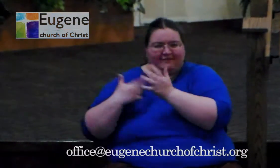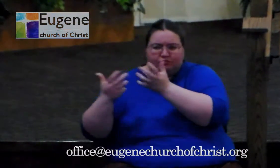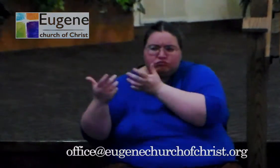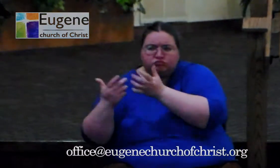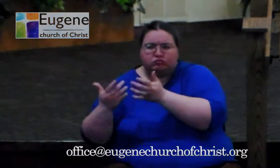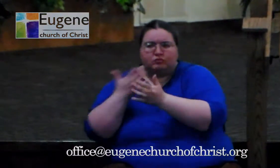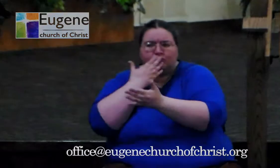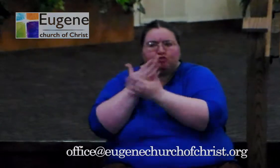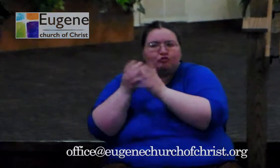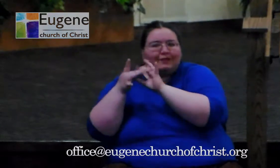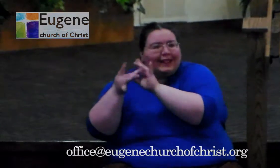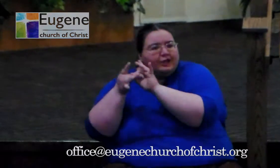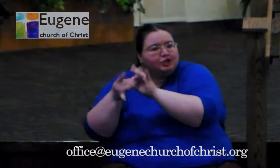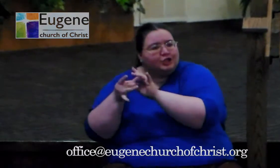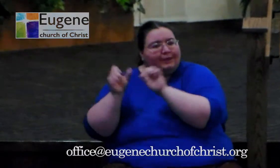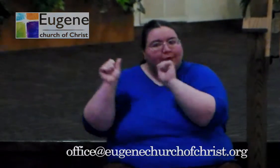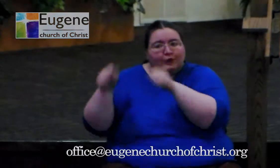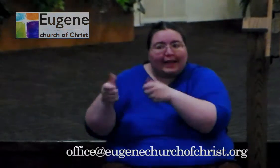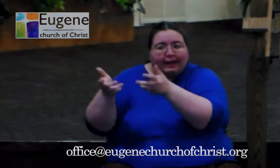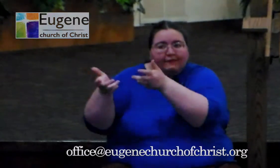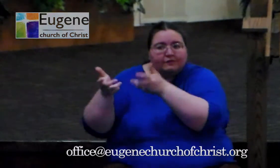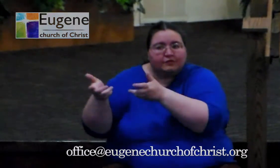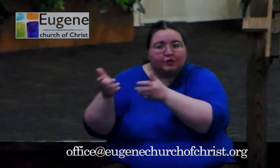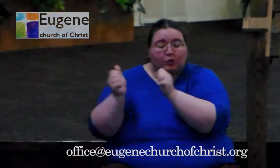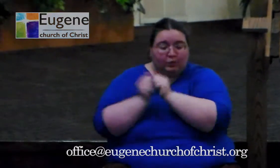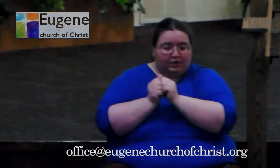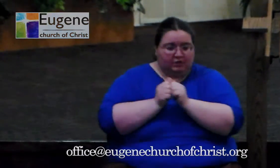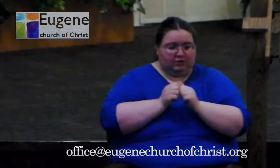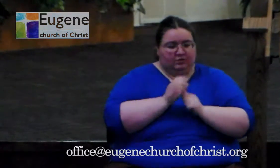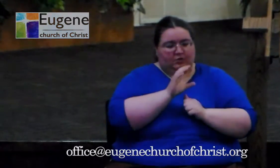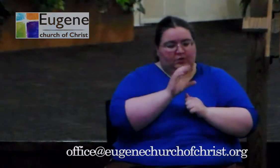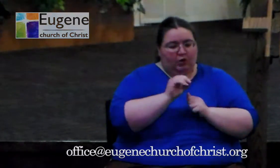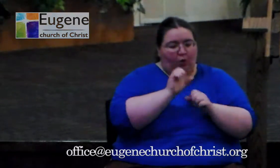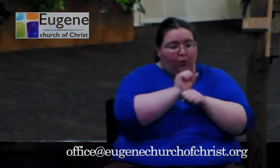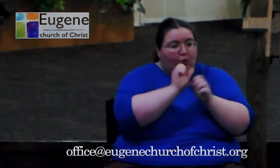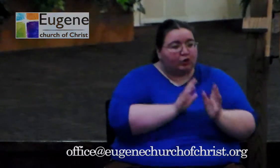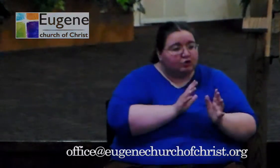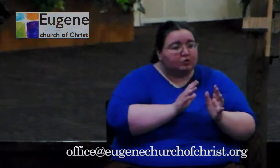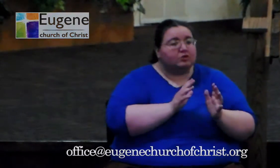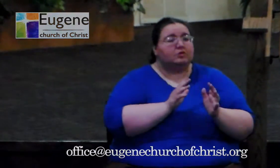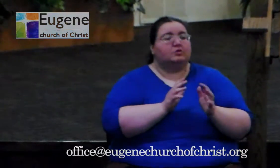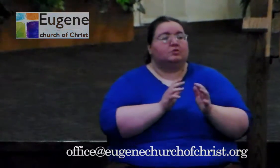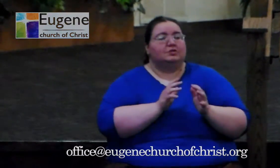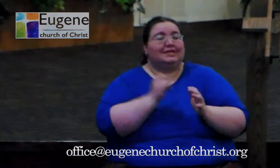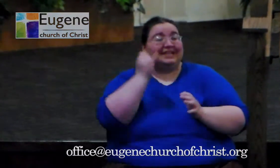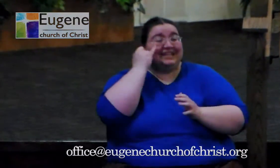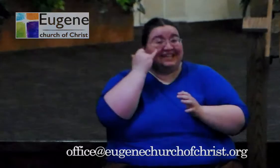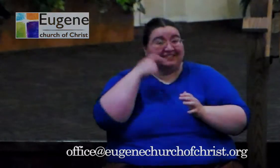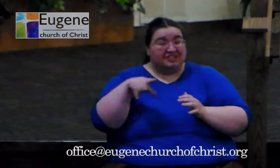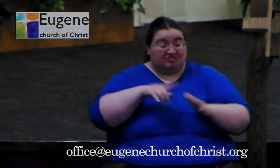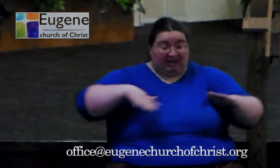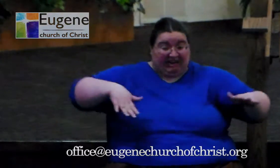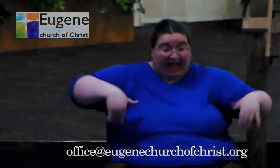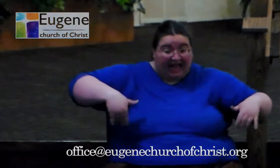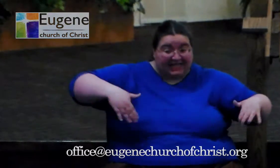conversations? If you have never had this conversation with anybody before, what do you do from this day forward?